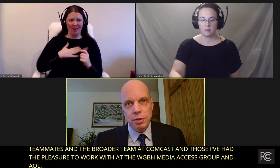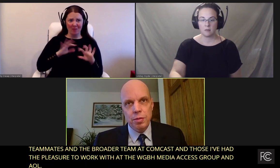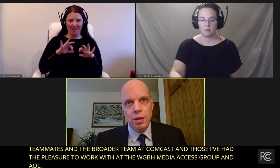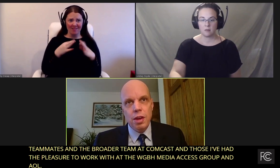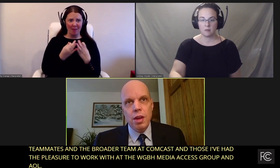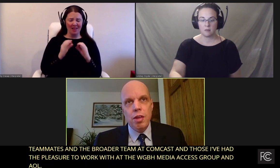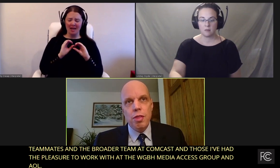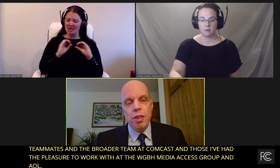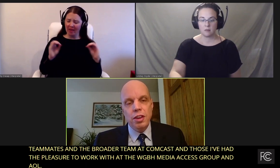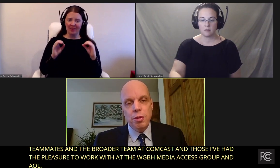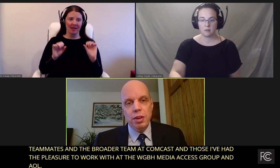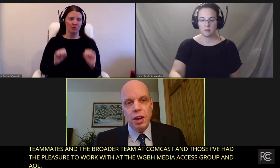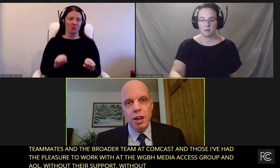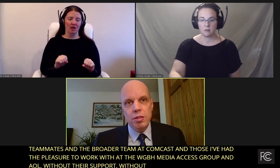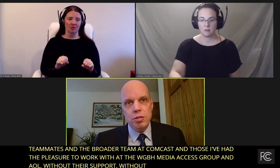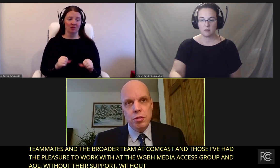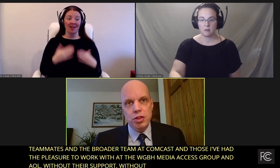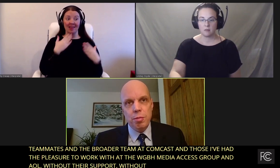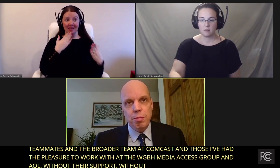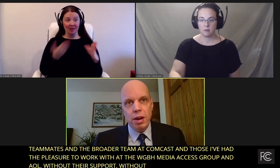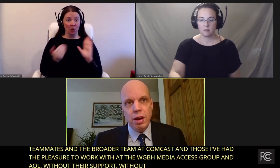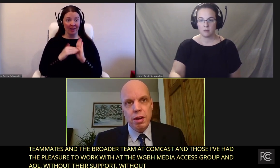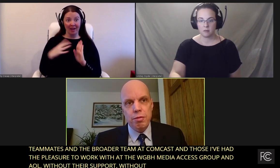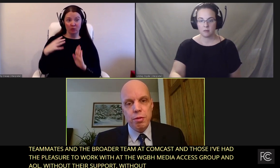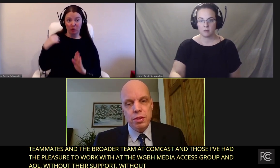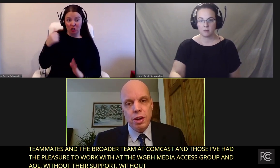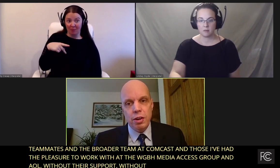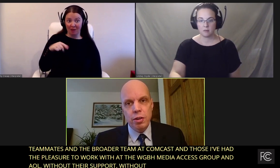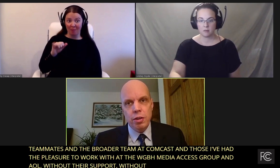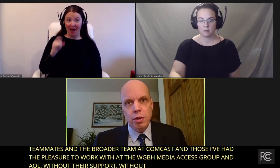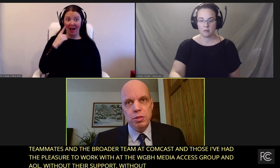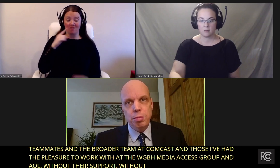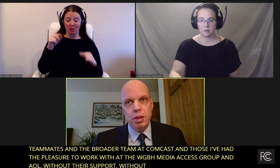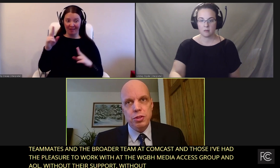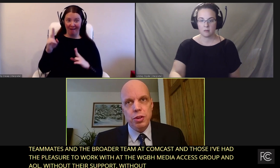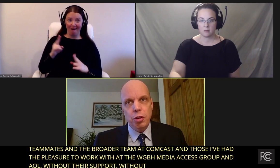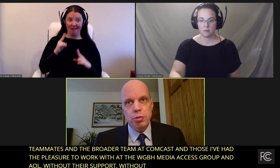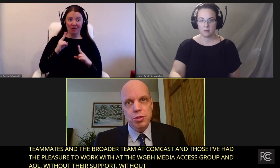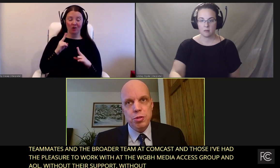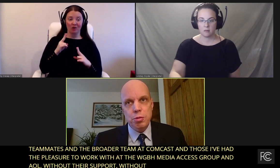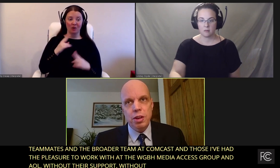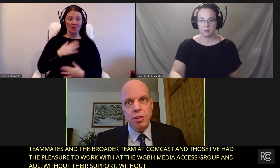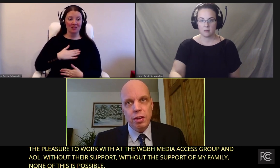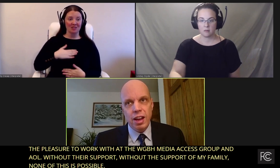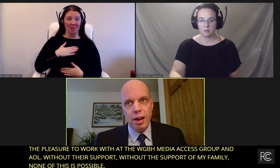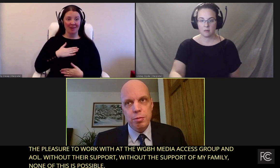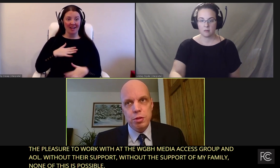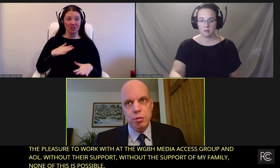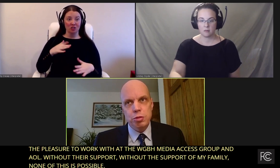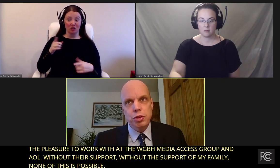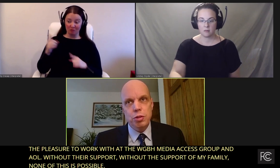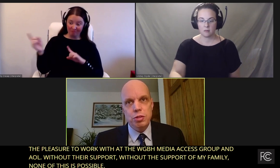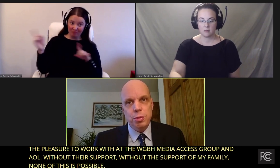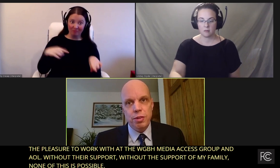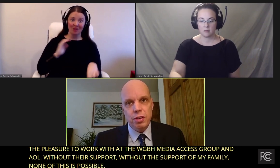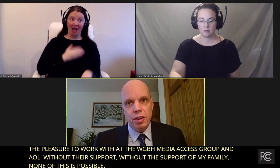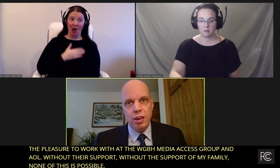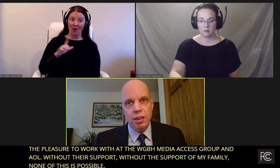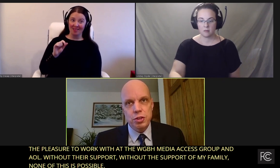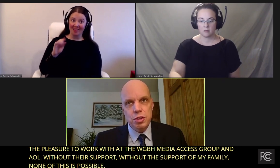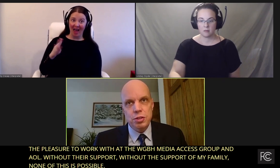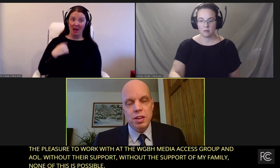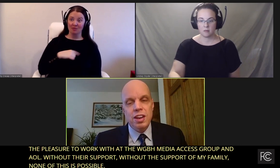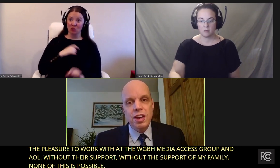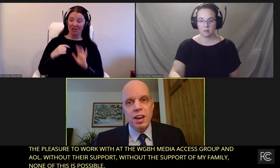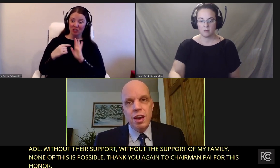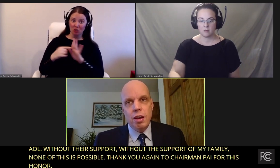this is possible. Thank you again to Chairman Pai for this honor. It was a pleasure to host you in our lab to show you some of our